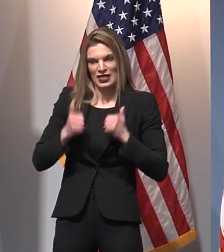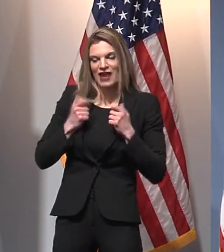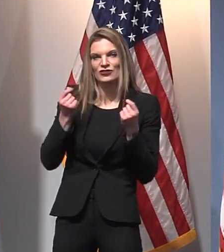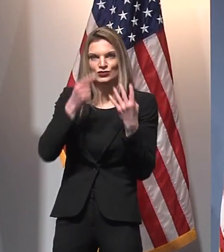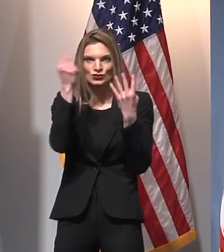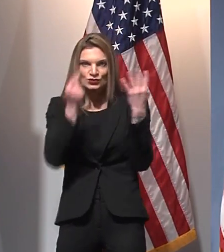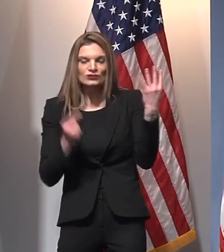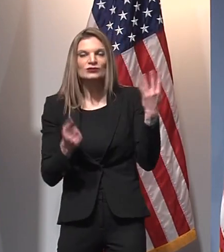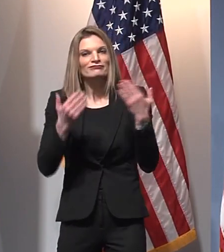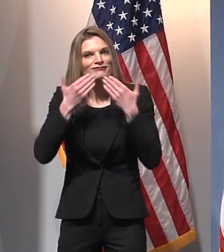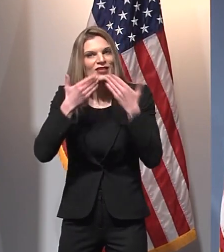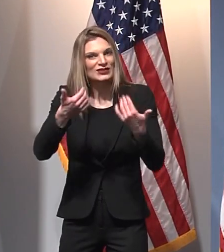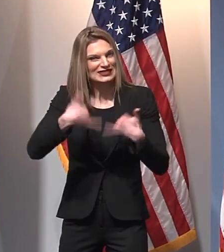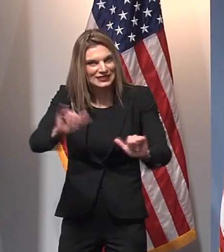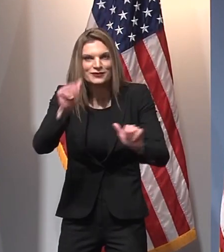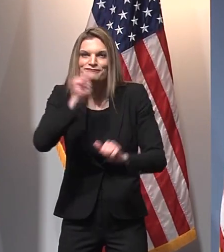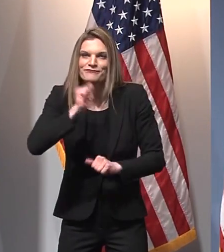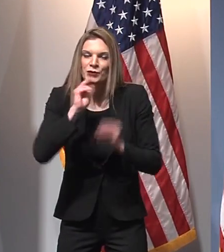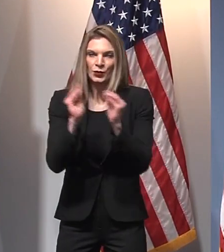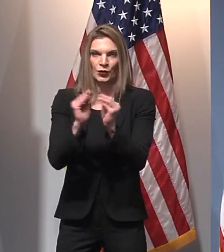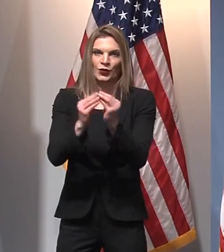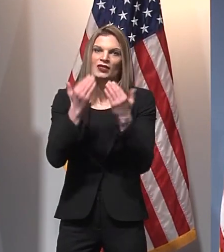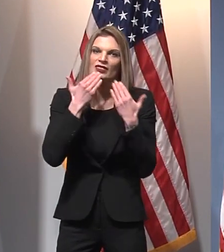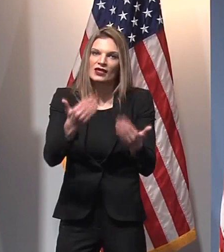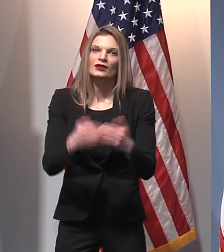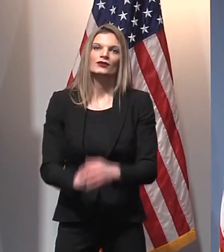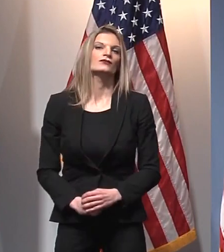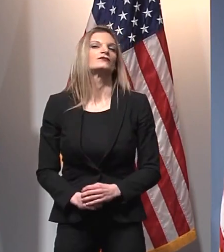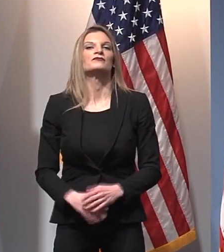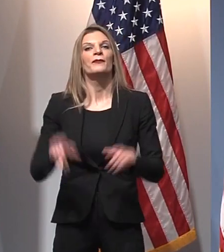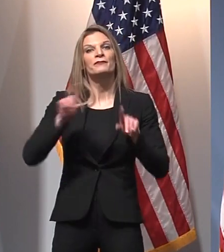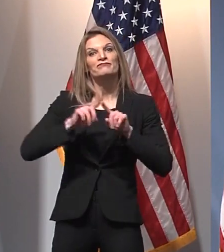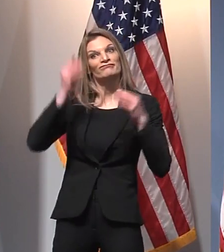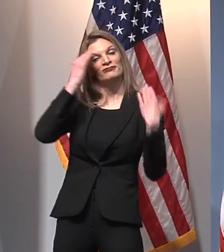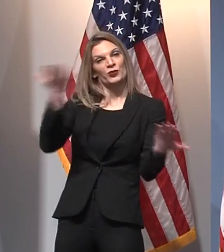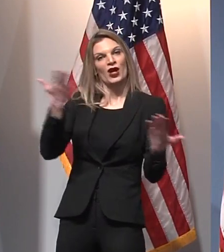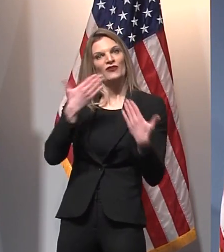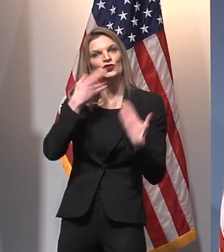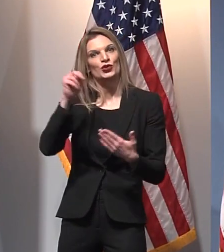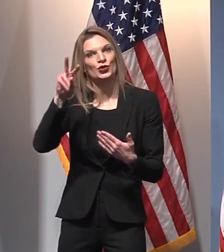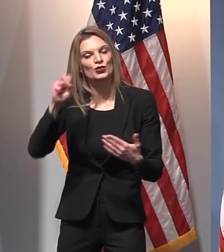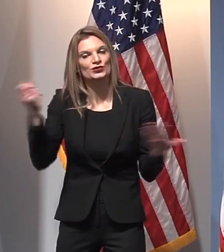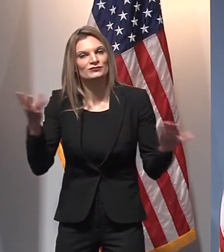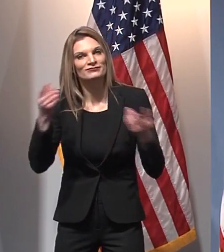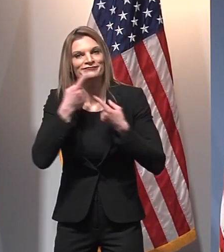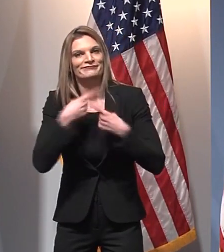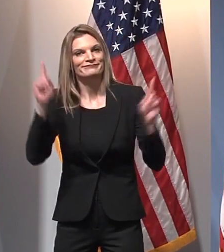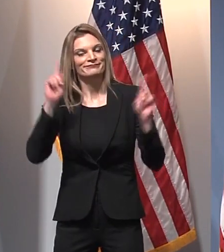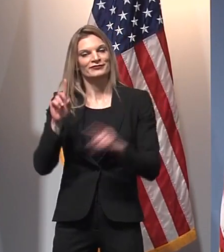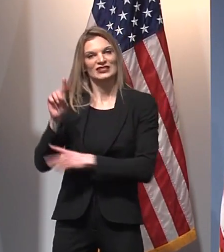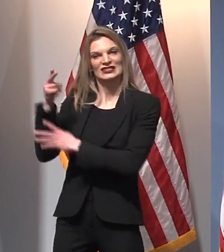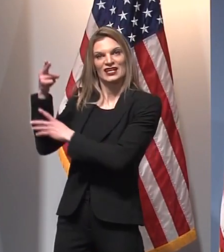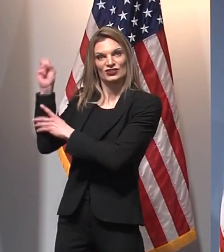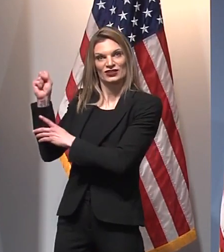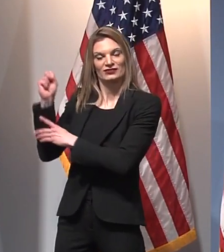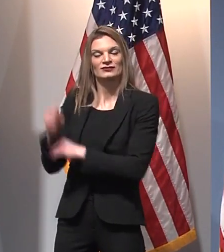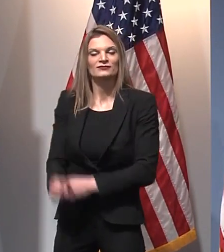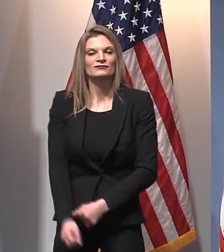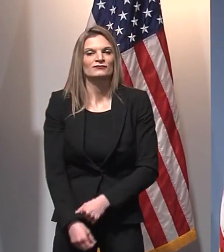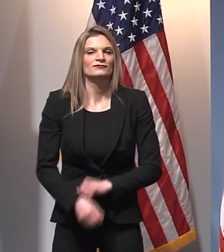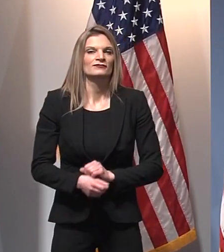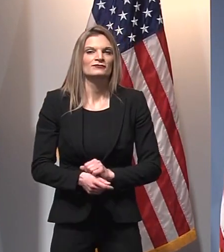forward in returning to some normal day-to-day activities. Today, DHHS is